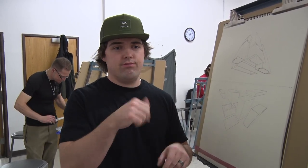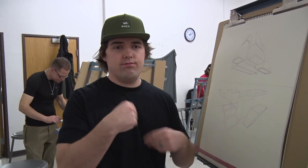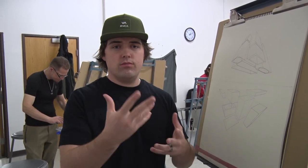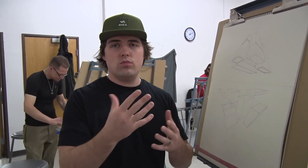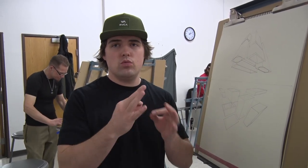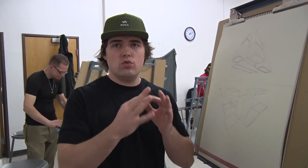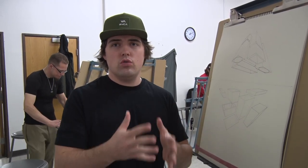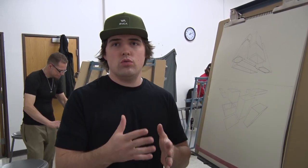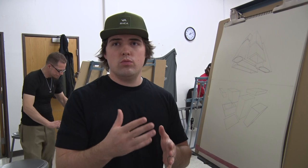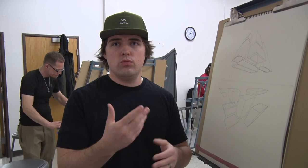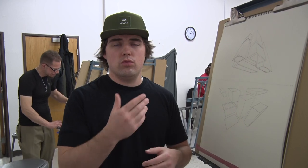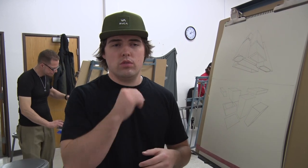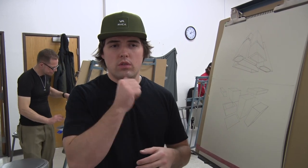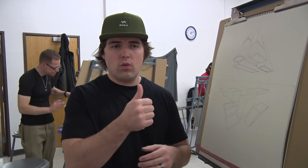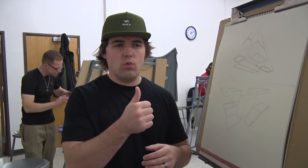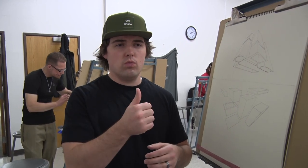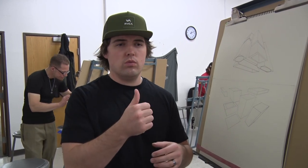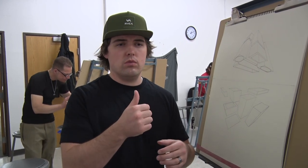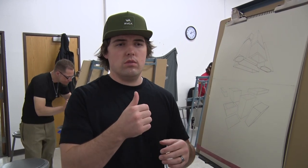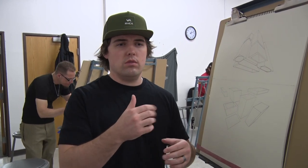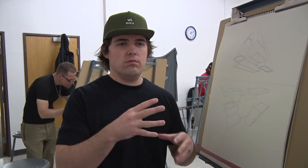universities I've gone to have not provided me interpreters.